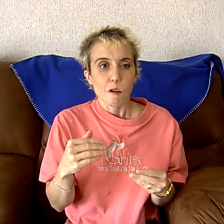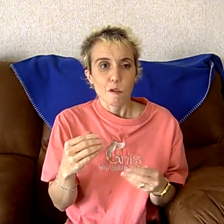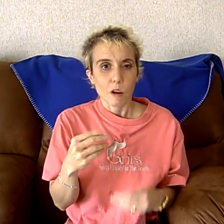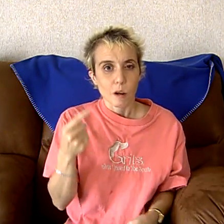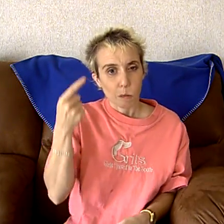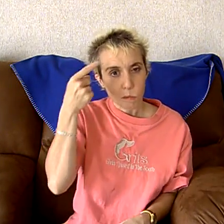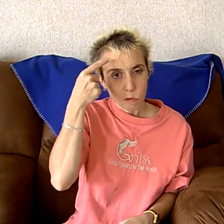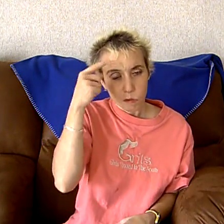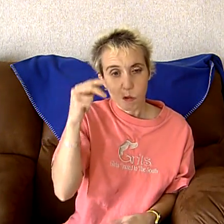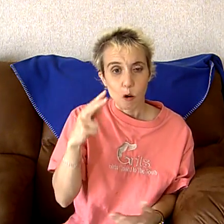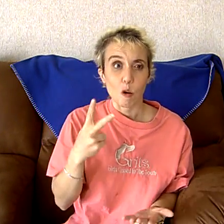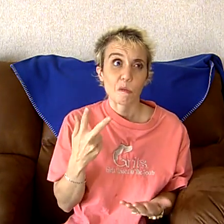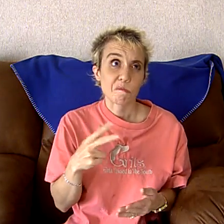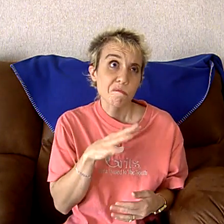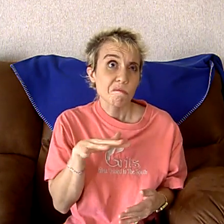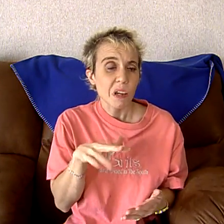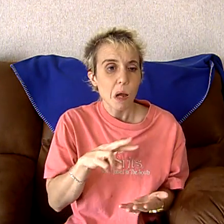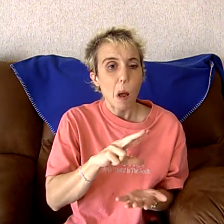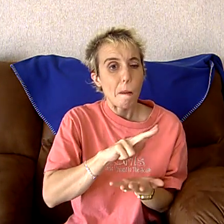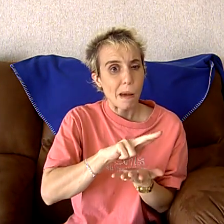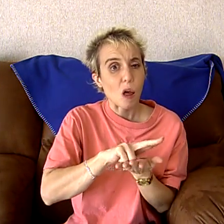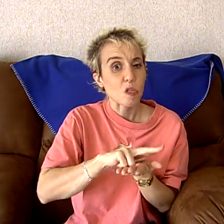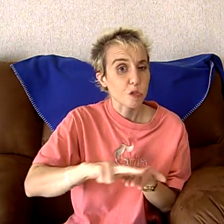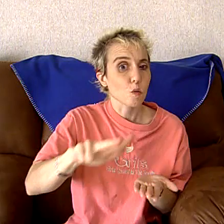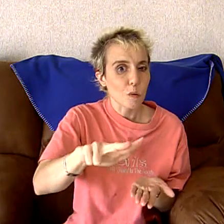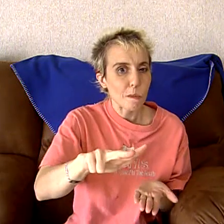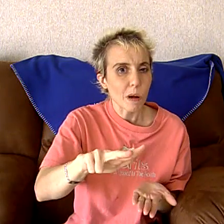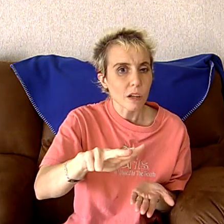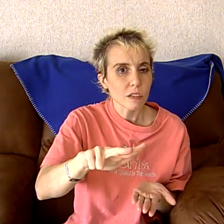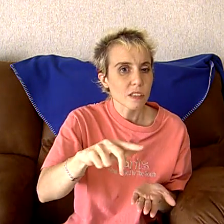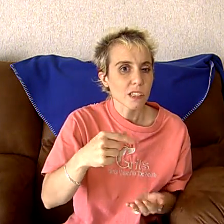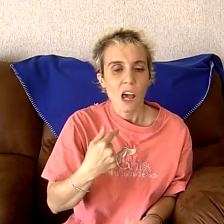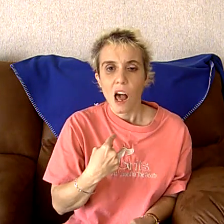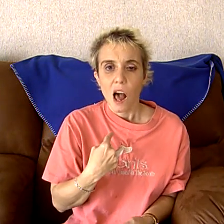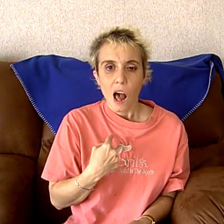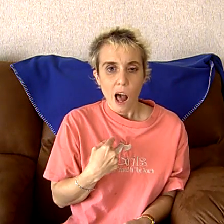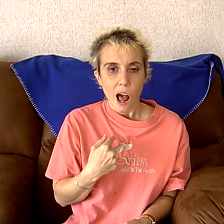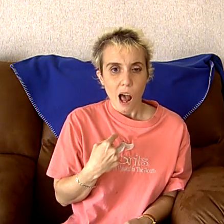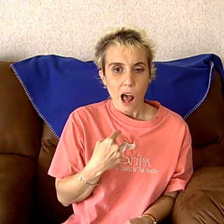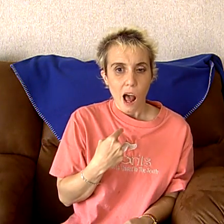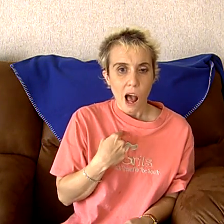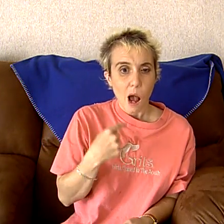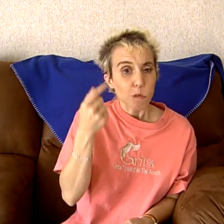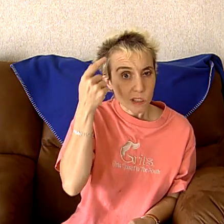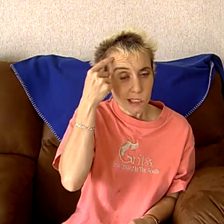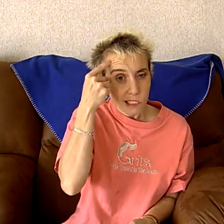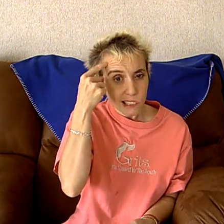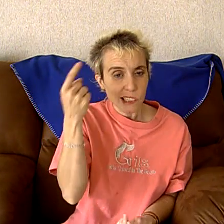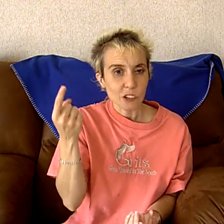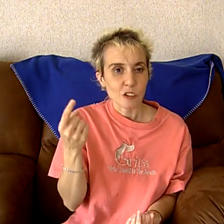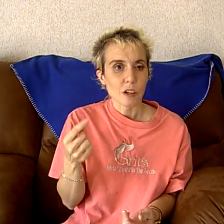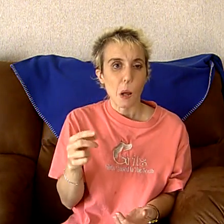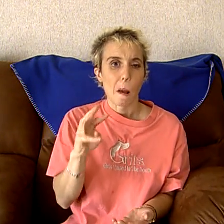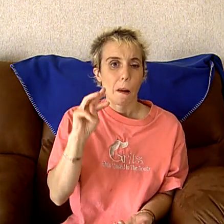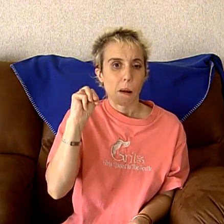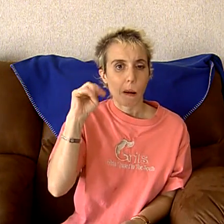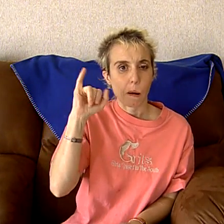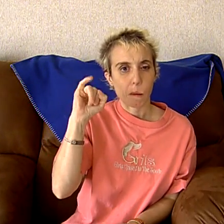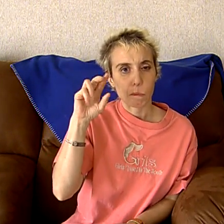For about three months, I was considered a